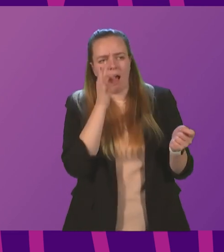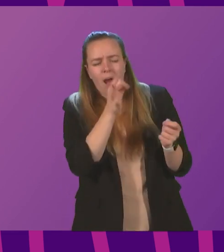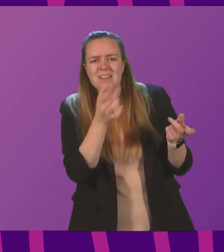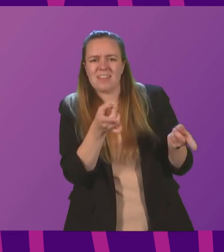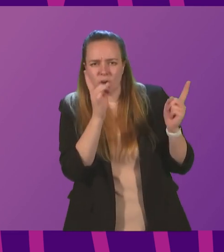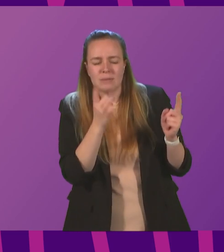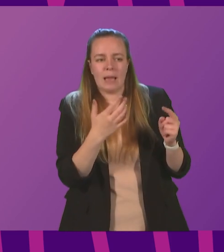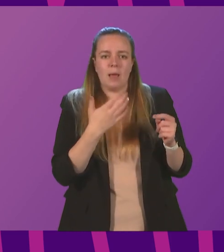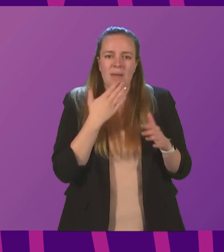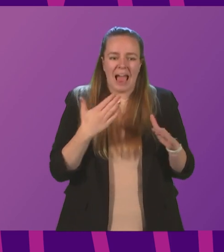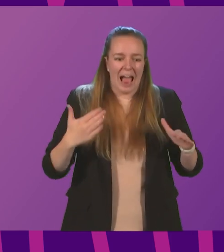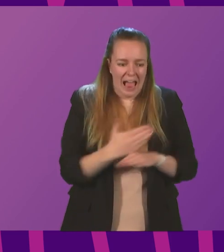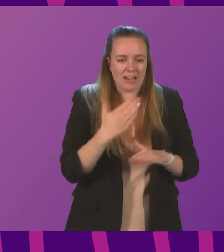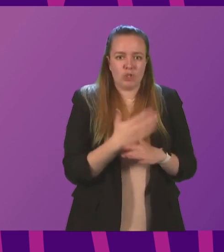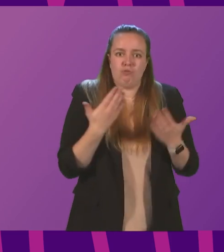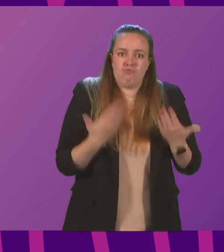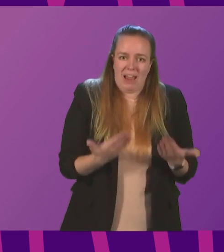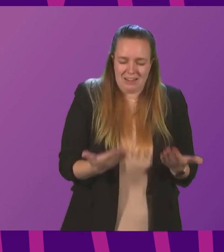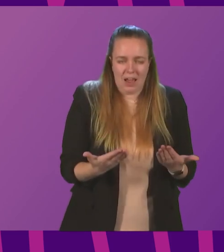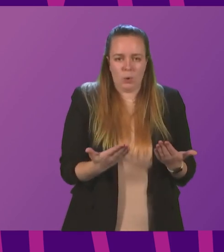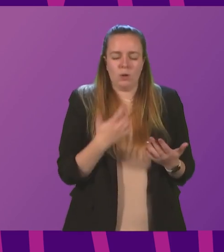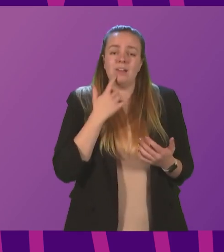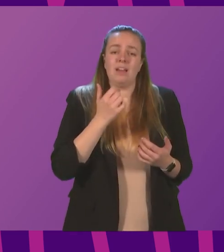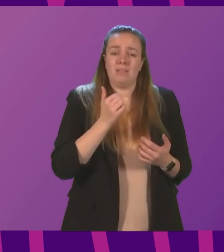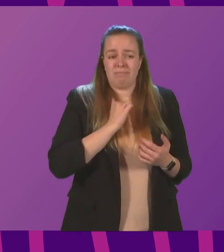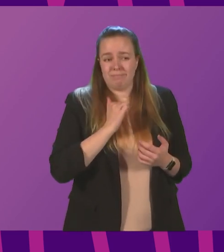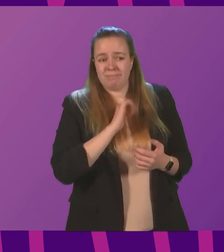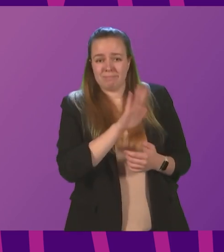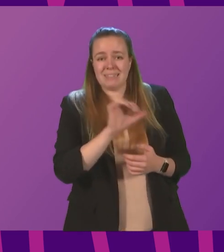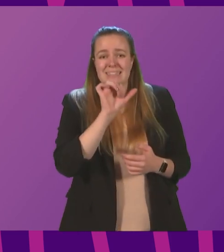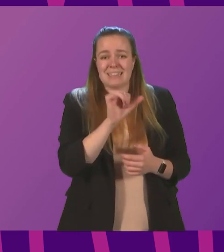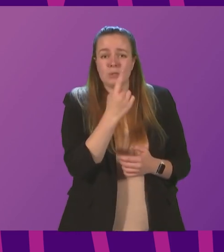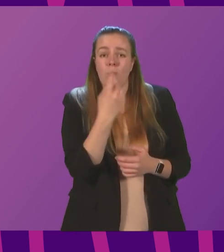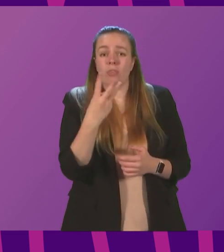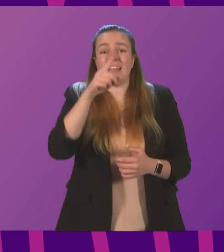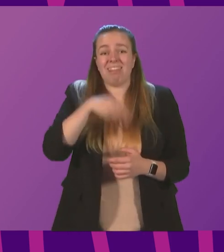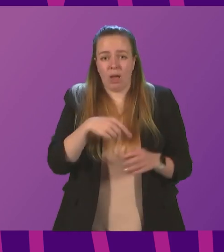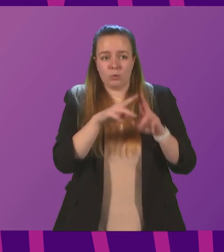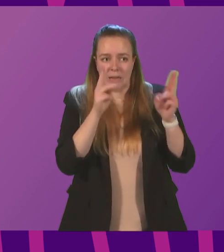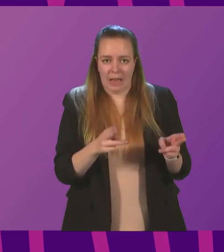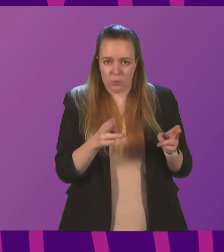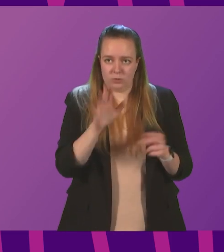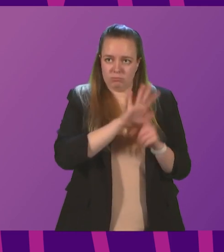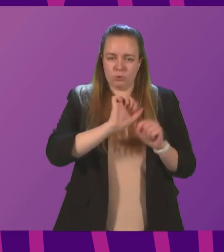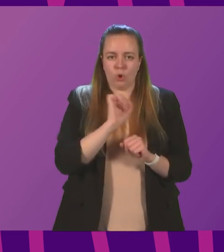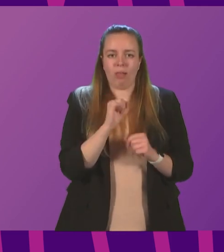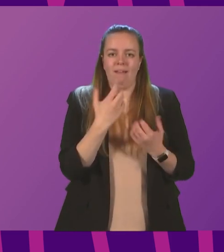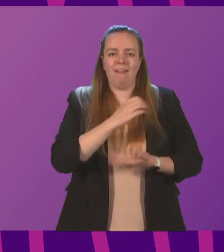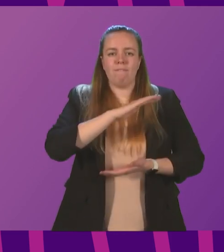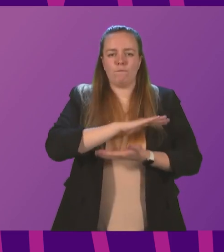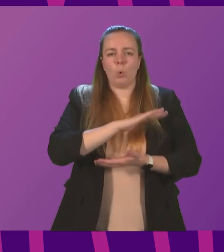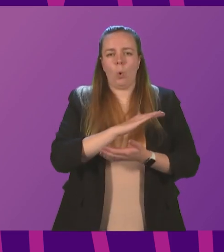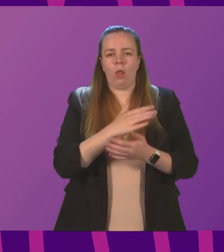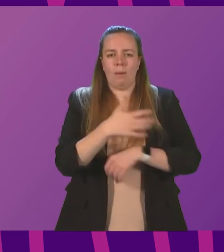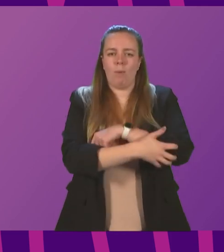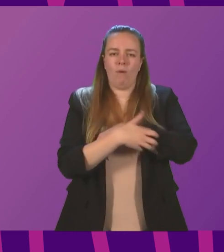action on something right now? An estimated 613,000 households in Scotland live in fuel poverty. There are over